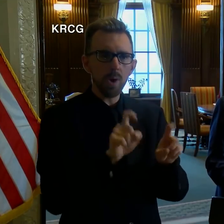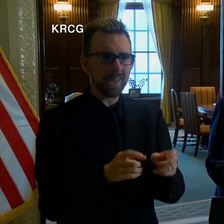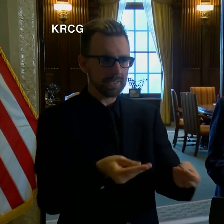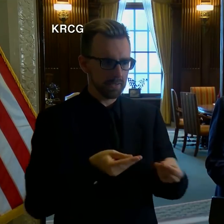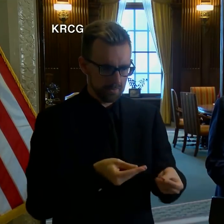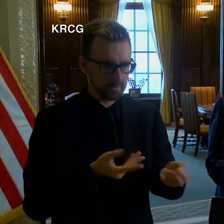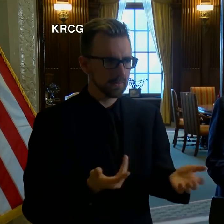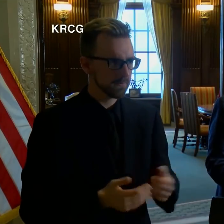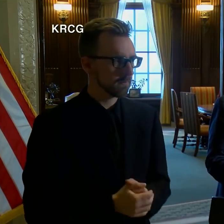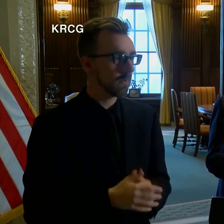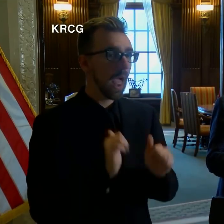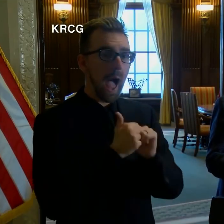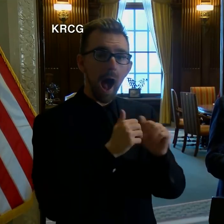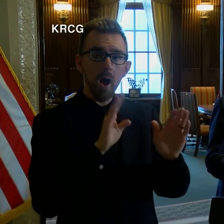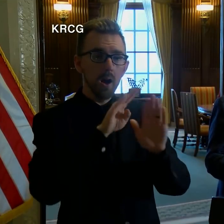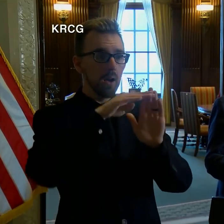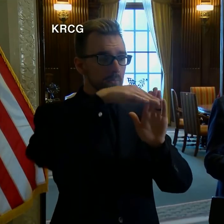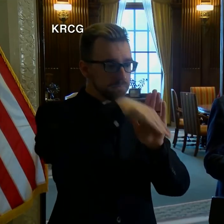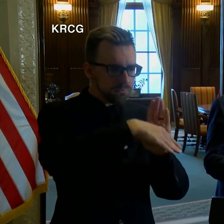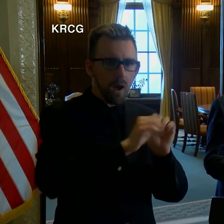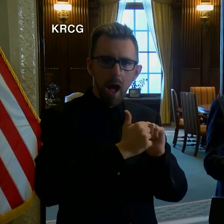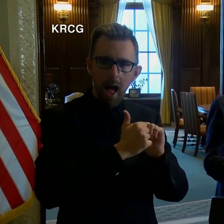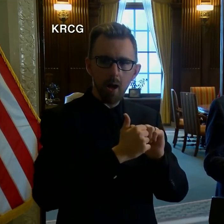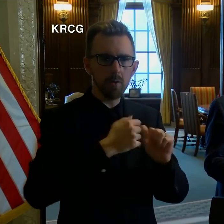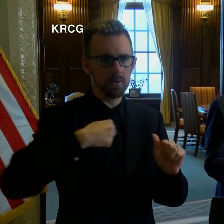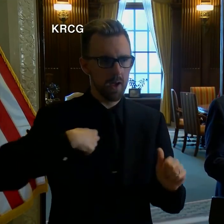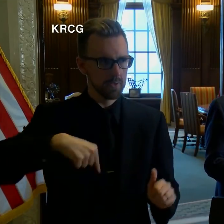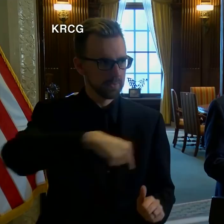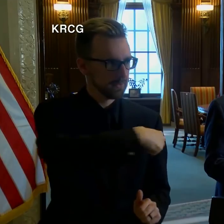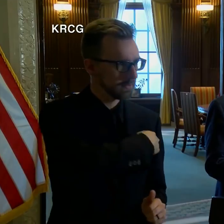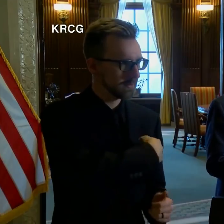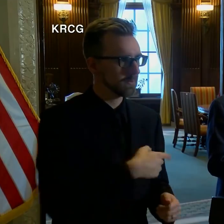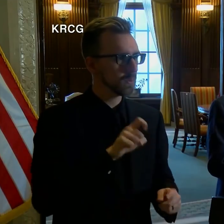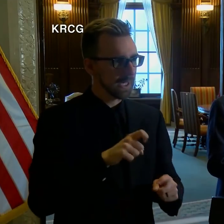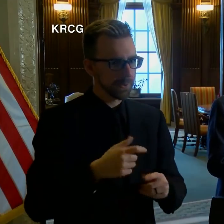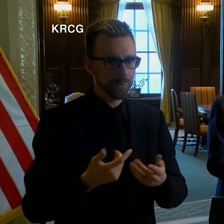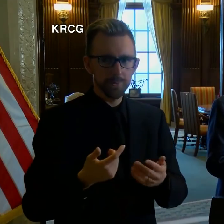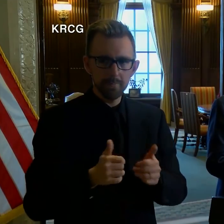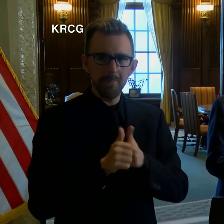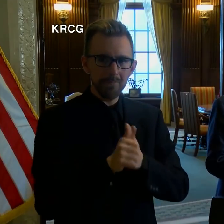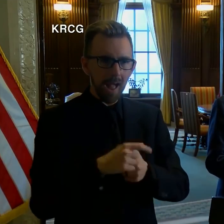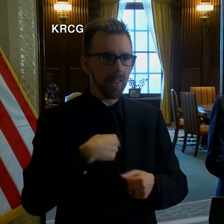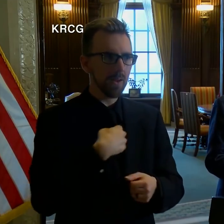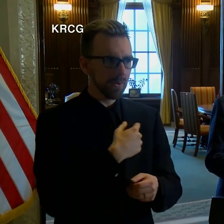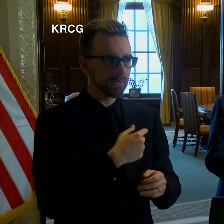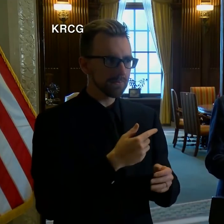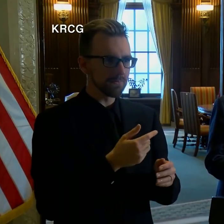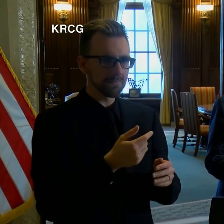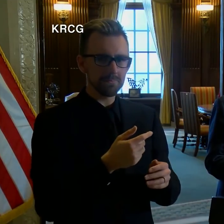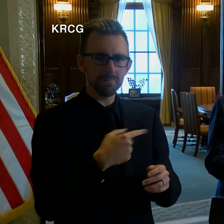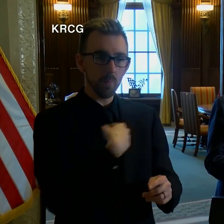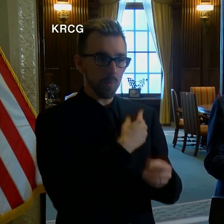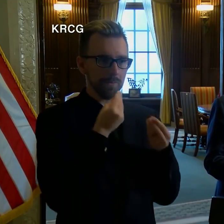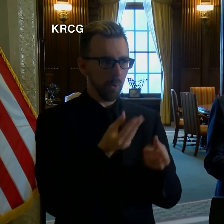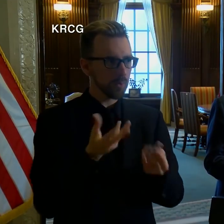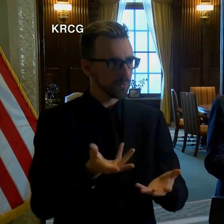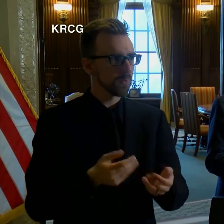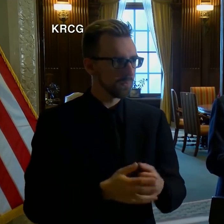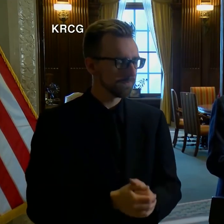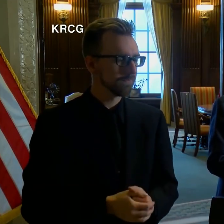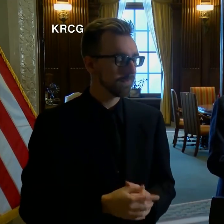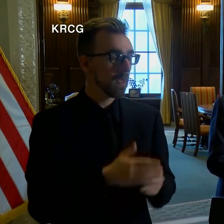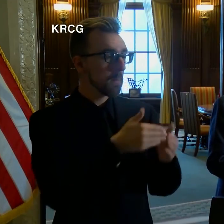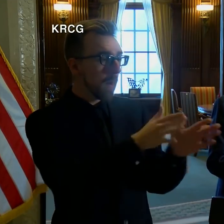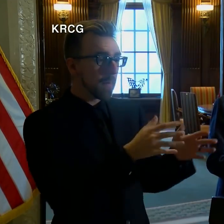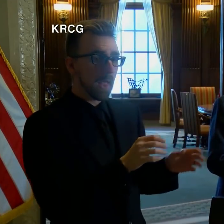to go down is to the responsibility of people maintaining what these orders are about, listening to the public officials for